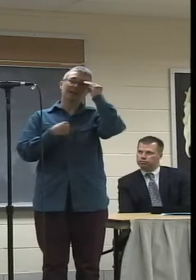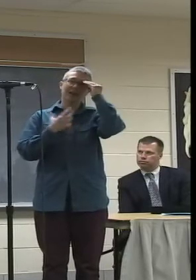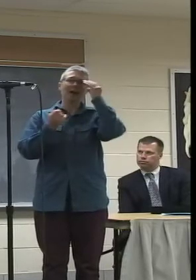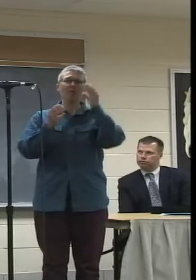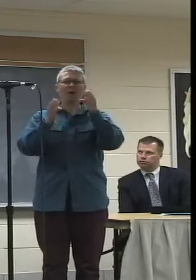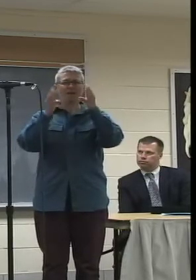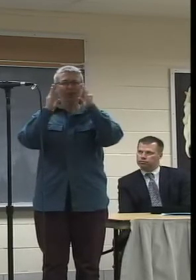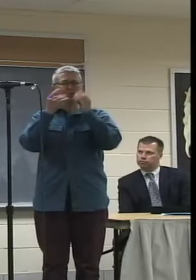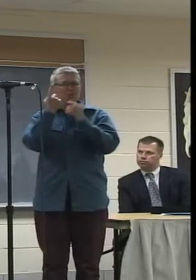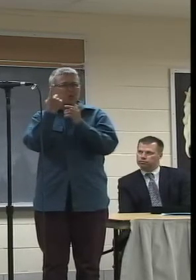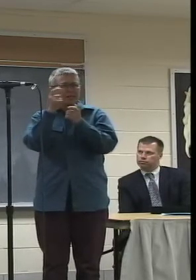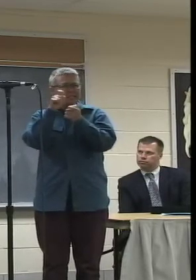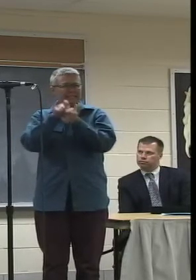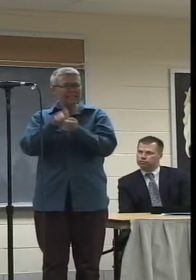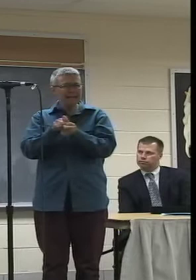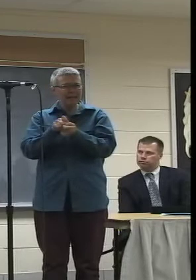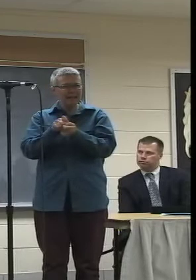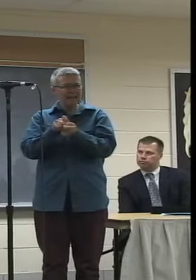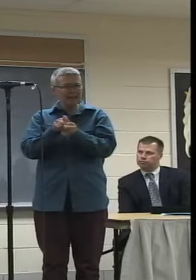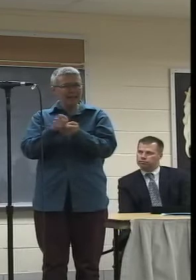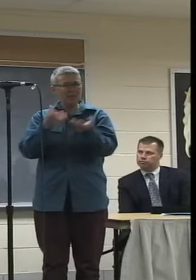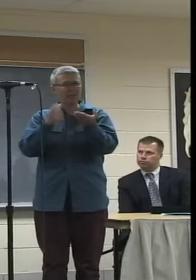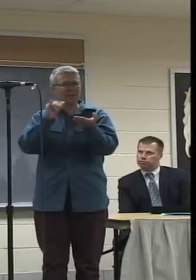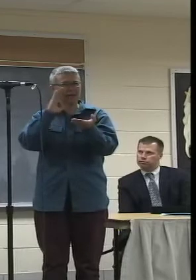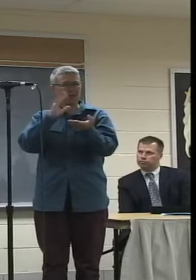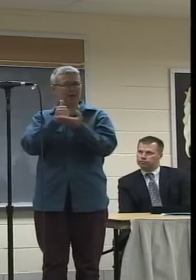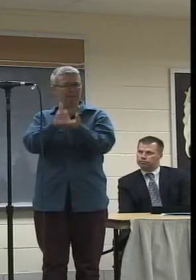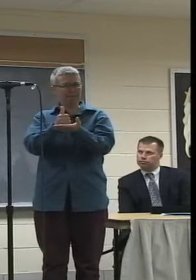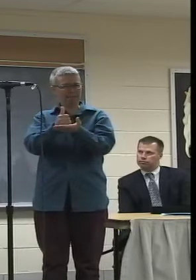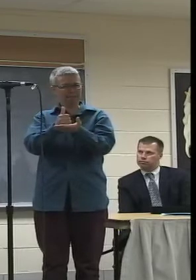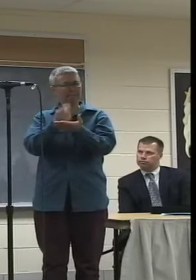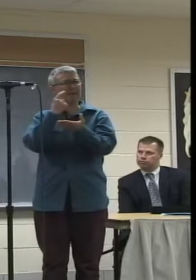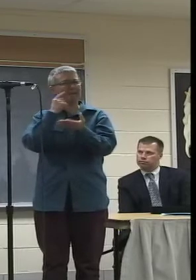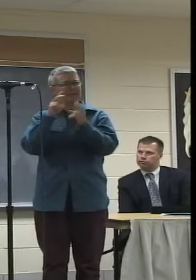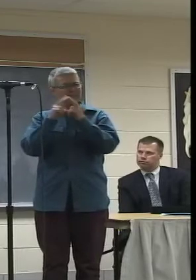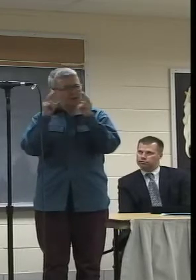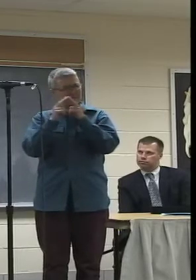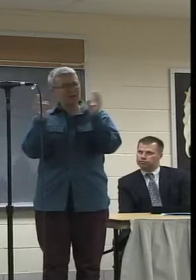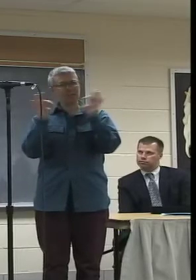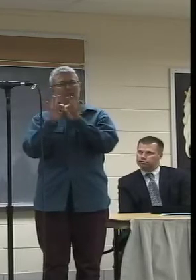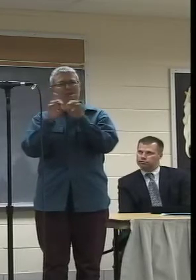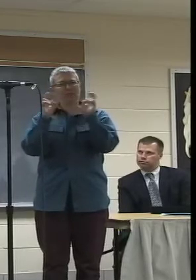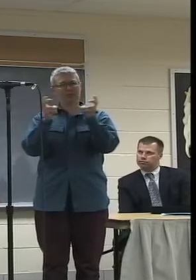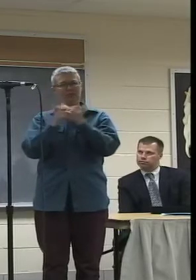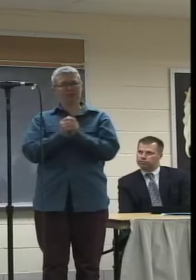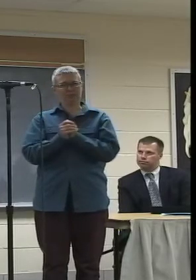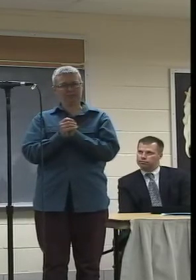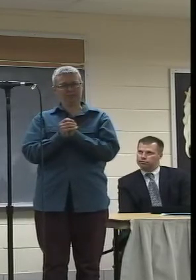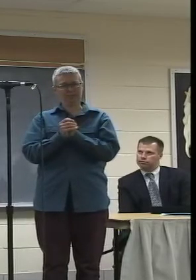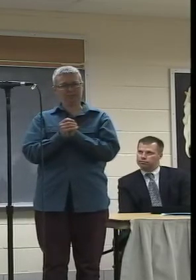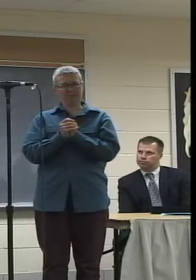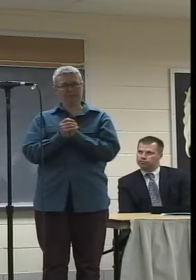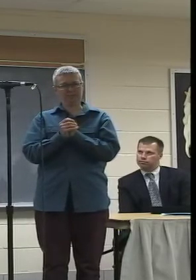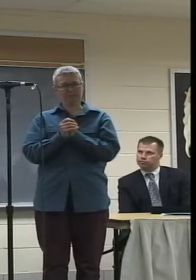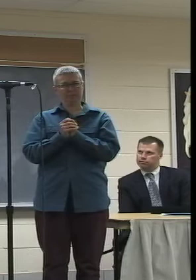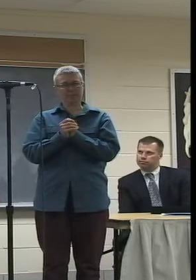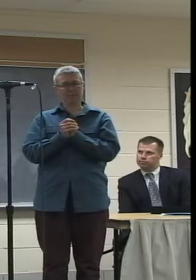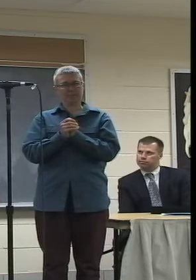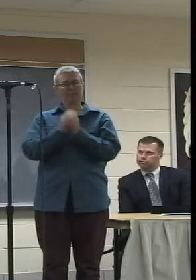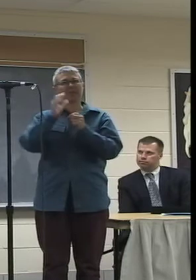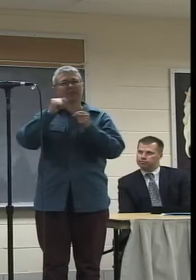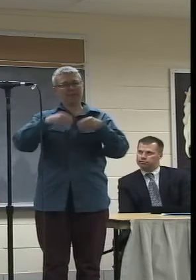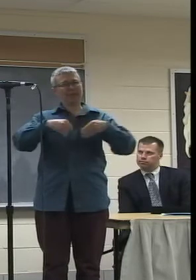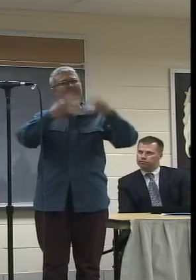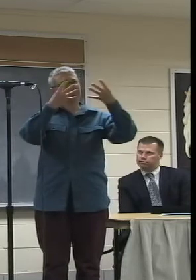one little detail because maybe that will be helpful because I think this is a very important issue. And that's the the listing, the inclusion